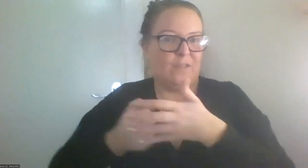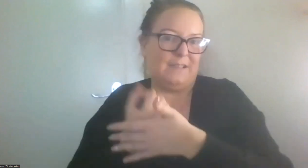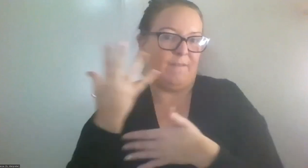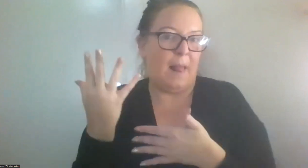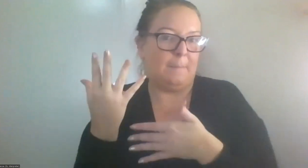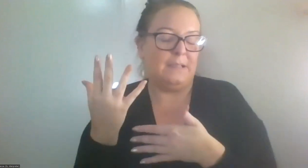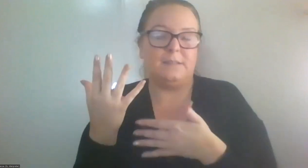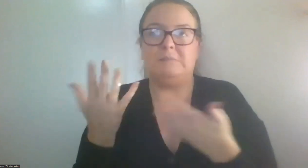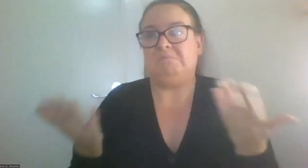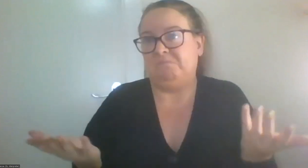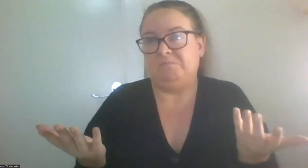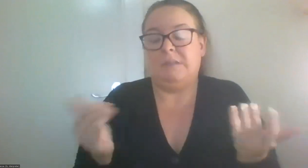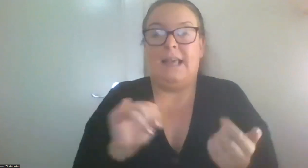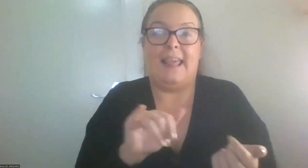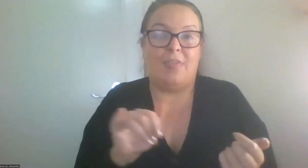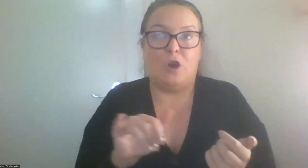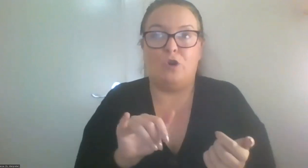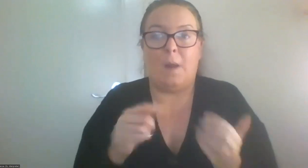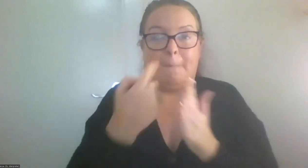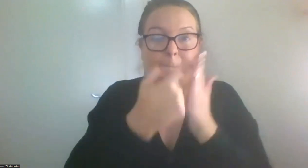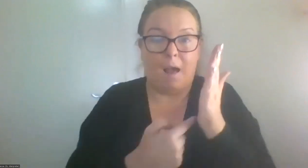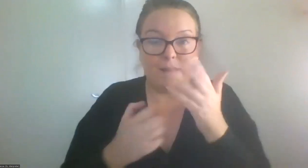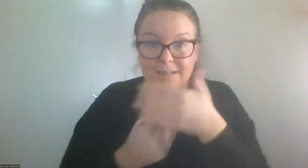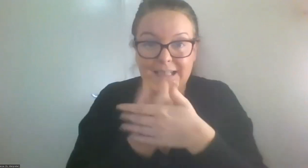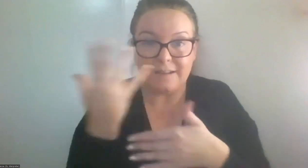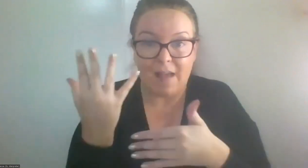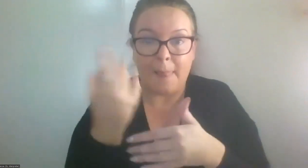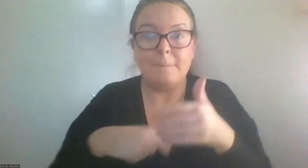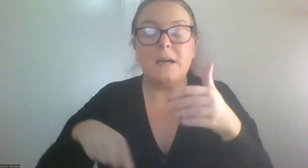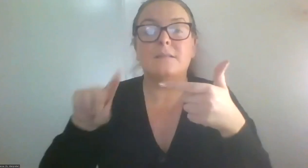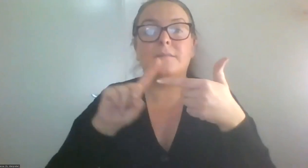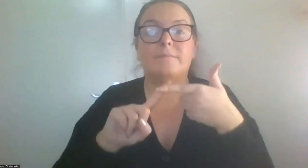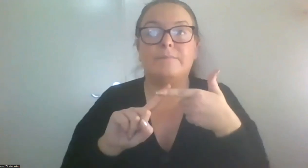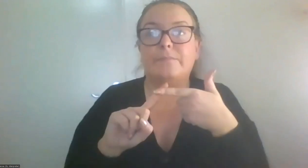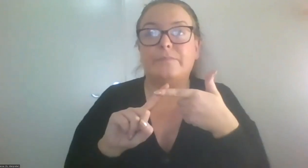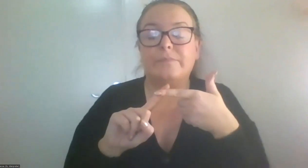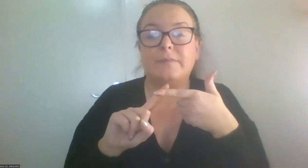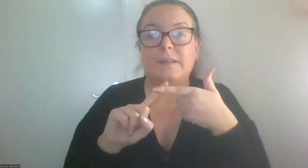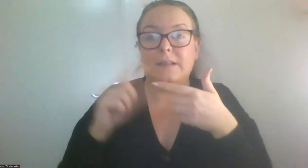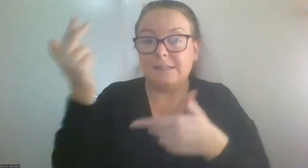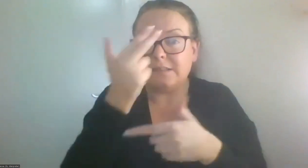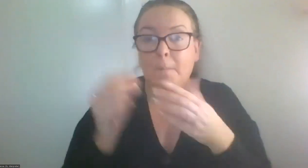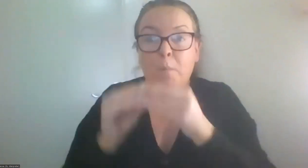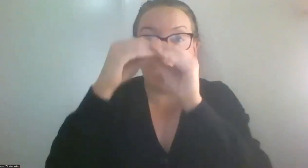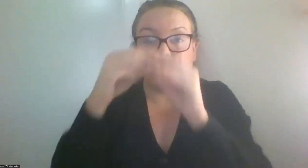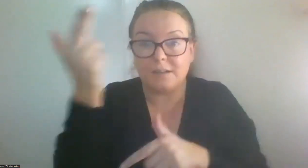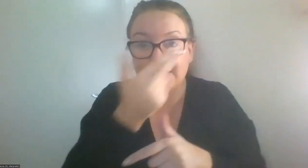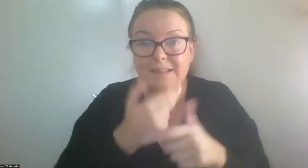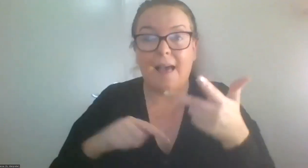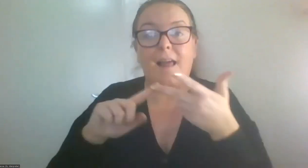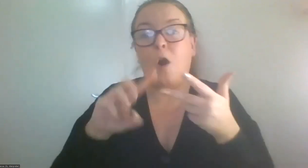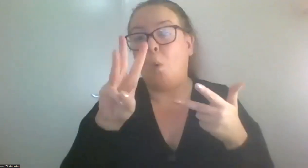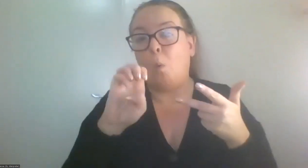is policy development, product design, web development,